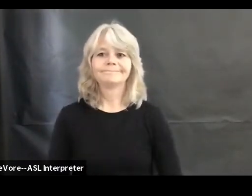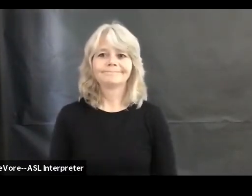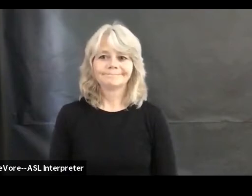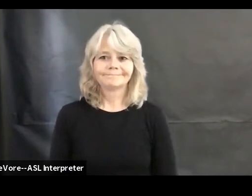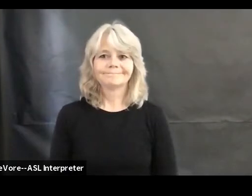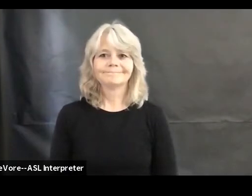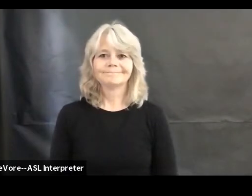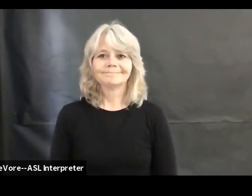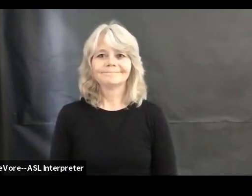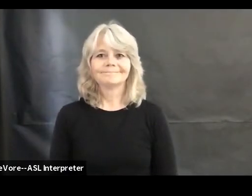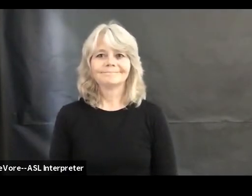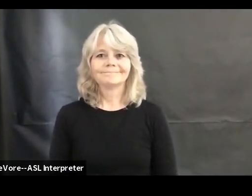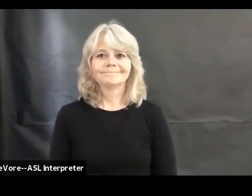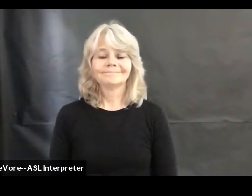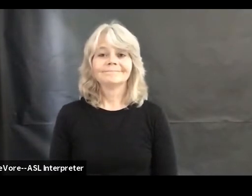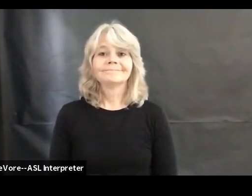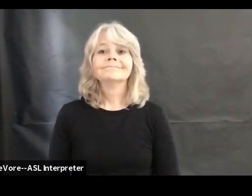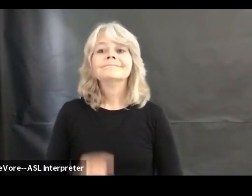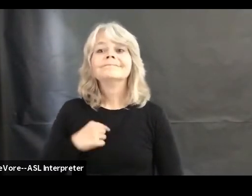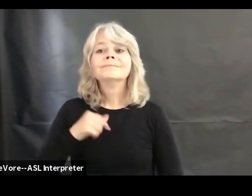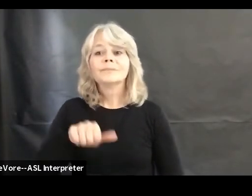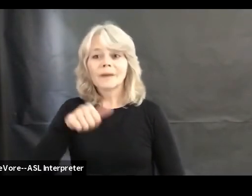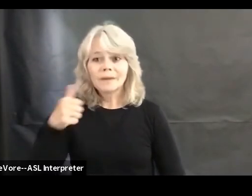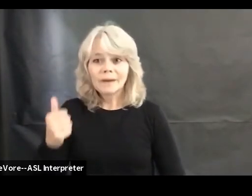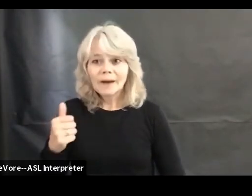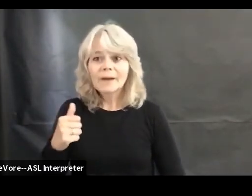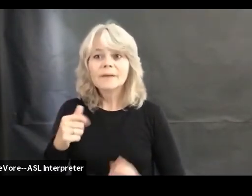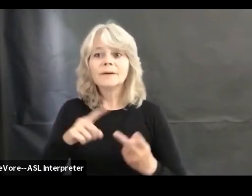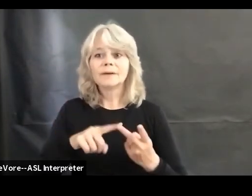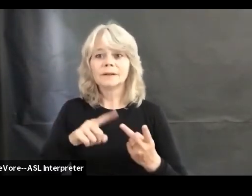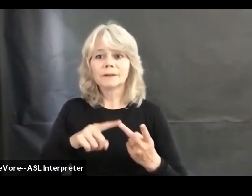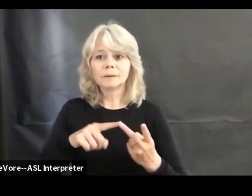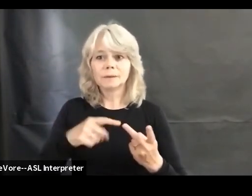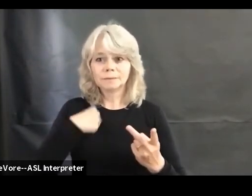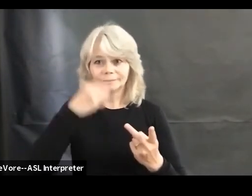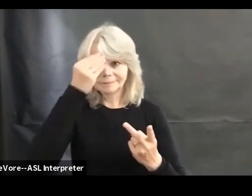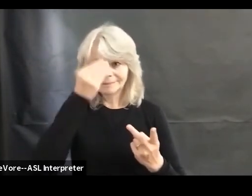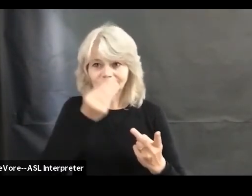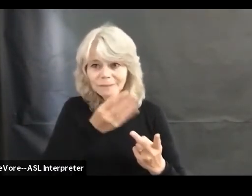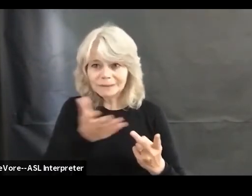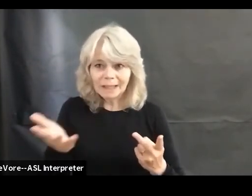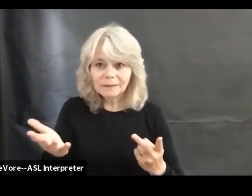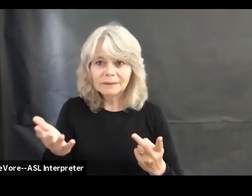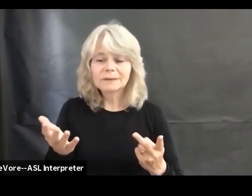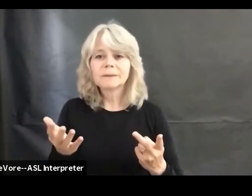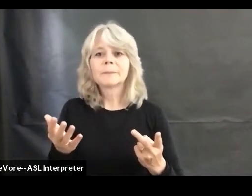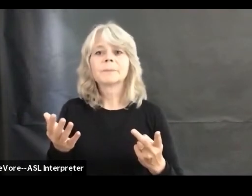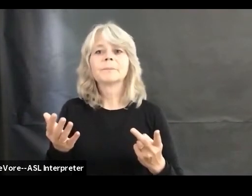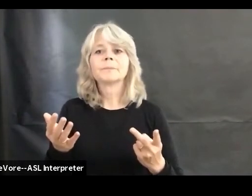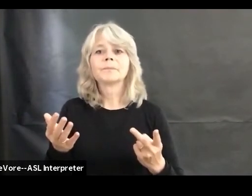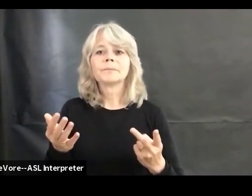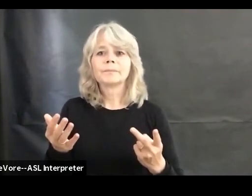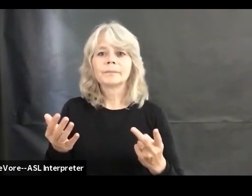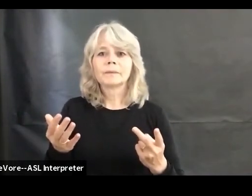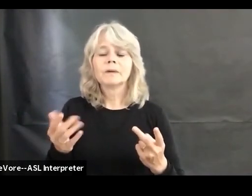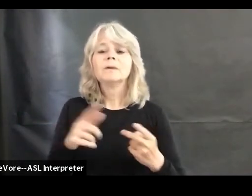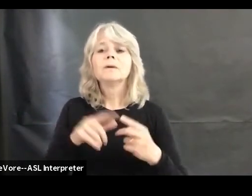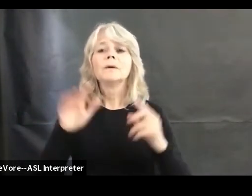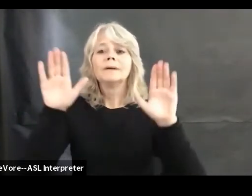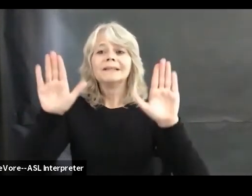The other thing I want to make sure to announce or remind you of is that we've started on Sunday mornings, we've started to have a